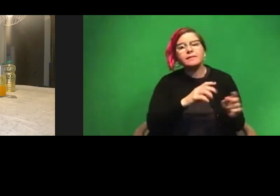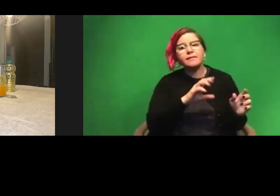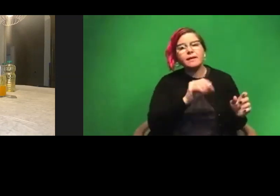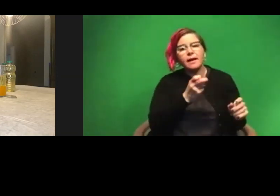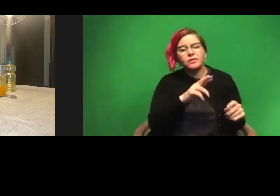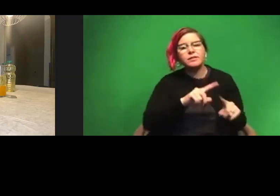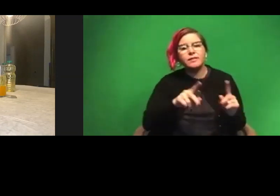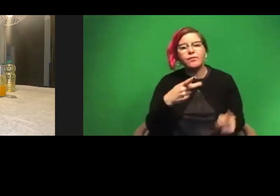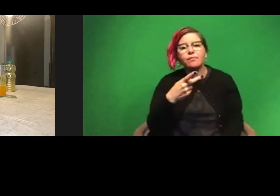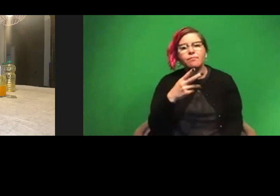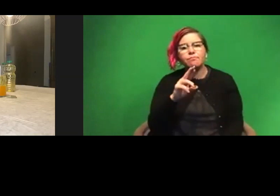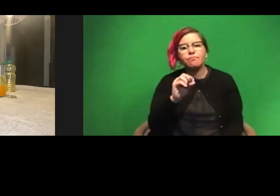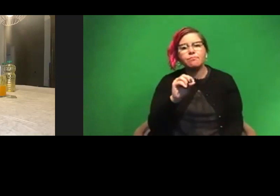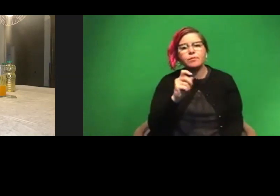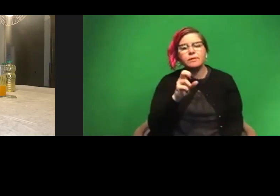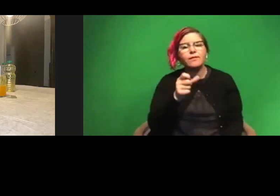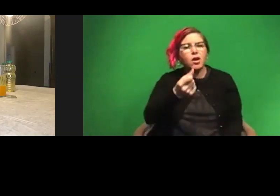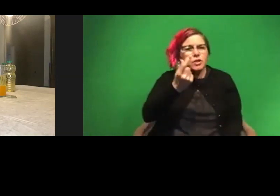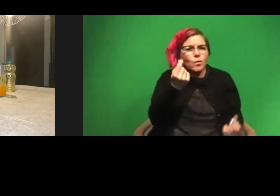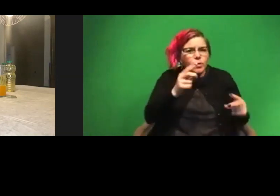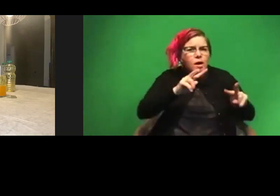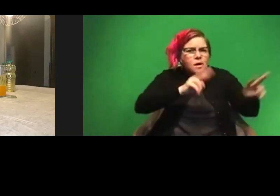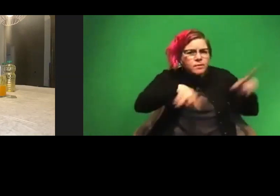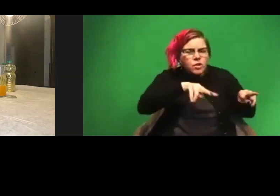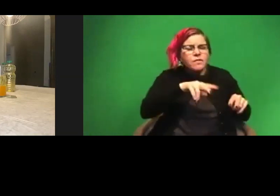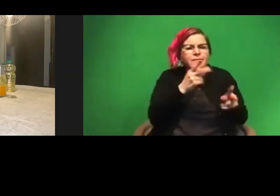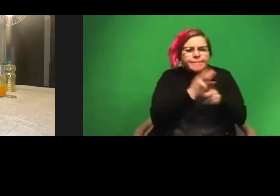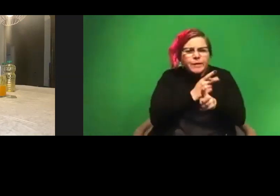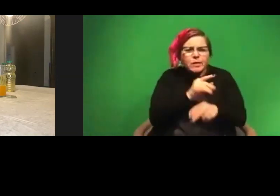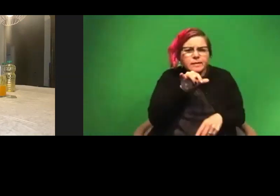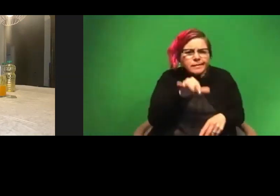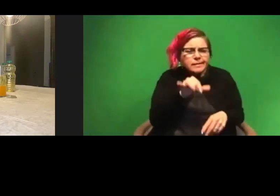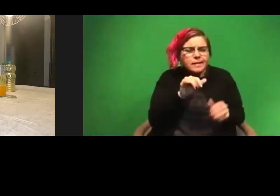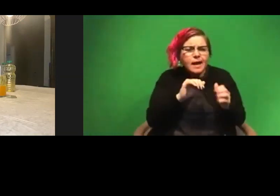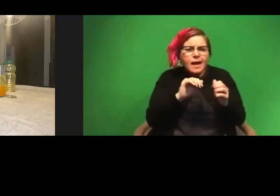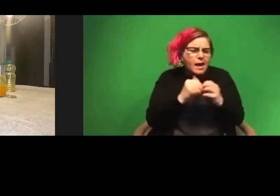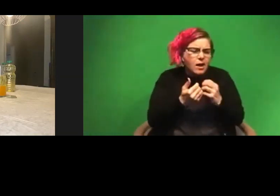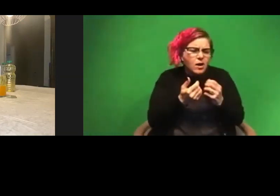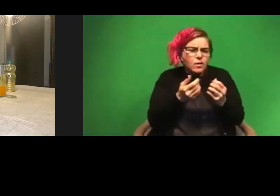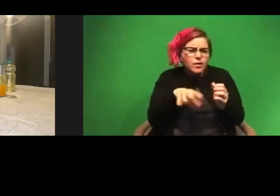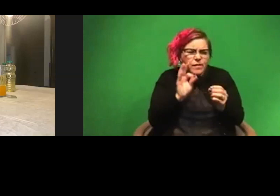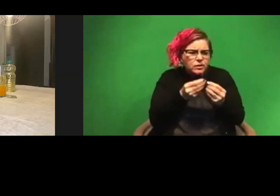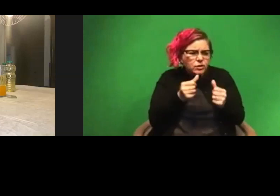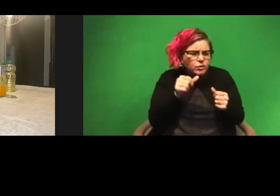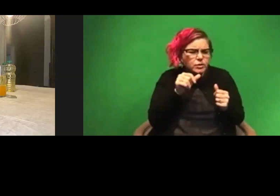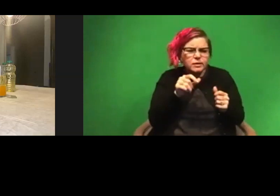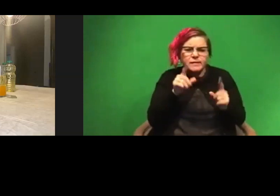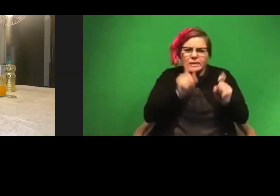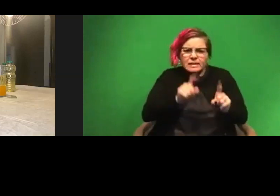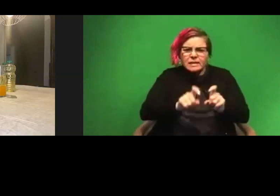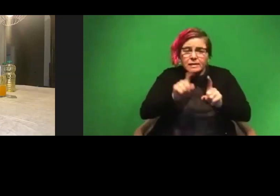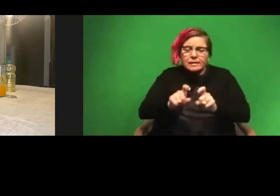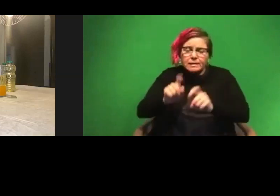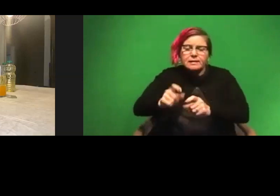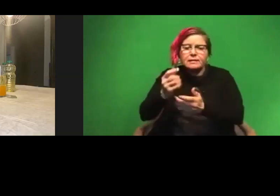You have to understand what's going on. have to observe it. Then you have to figure out what, how could you find a solution and you have to test all these things out, get